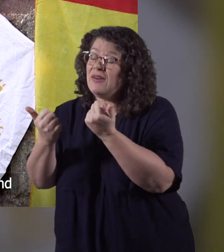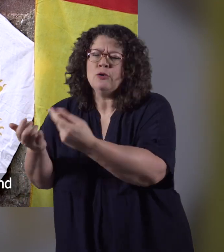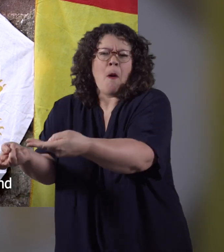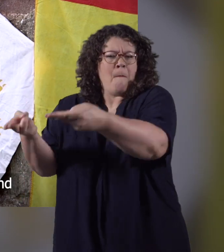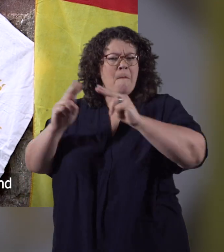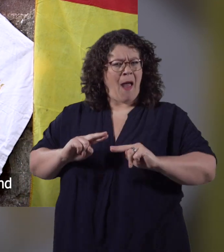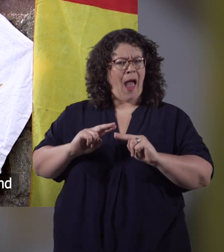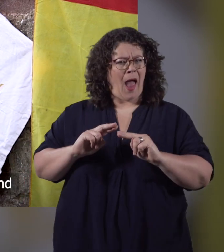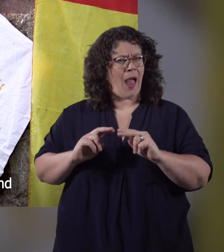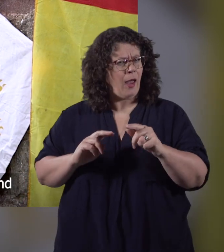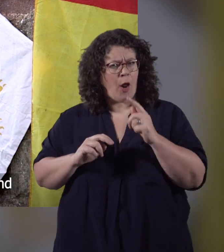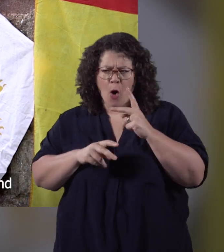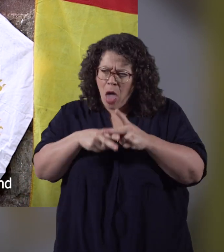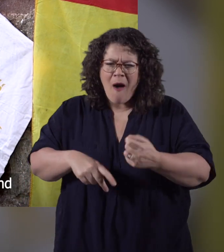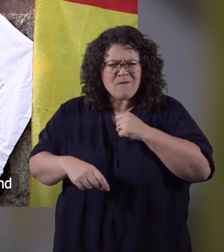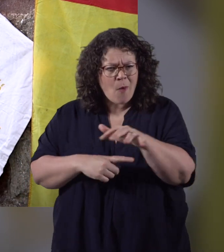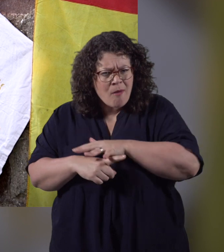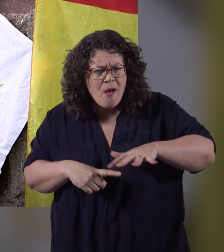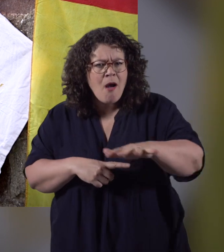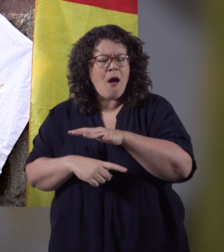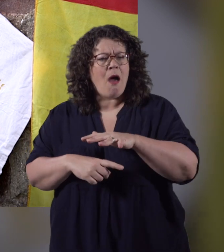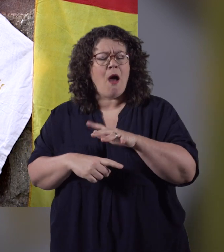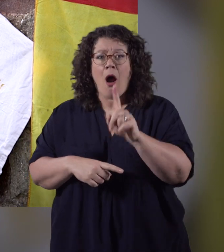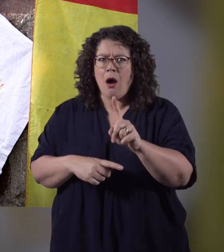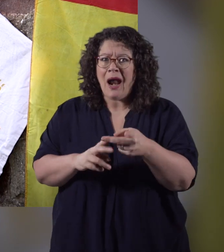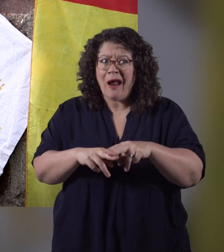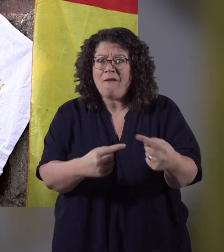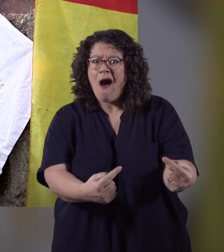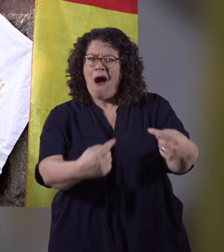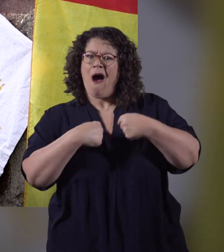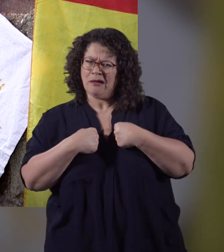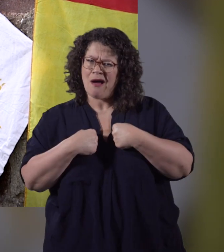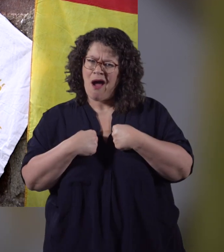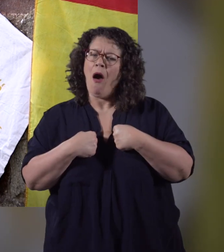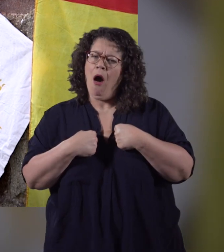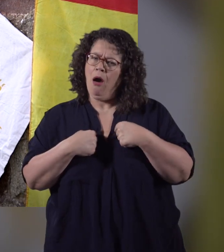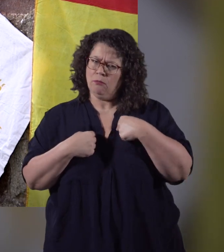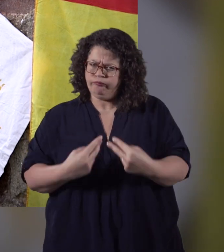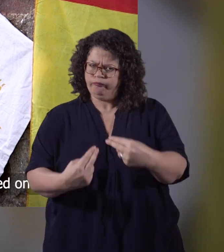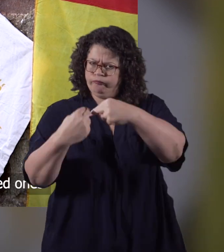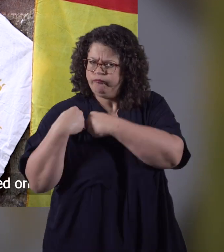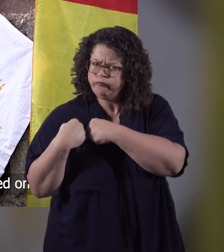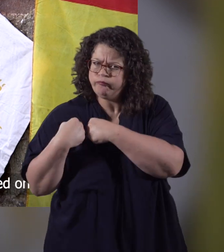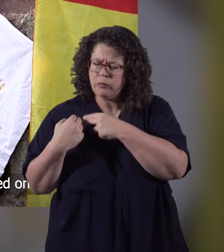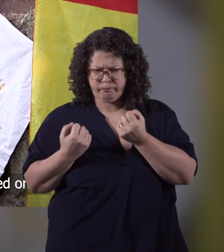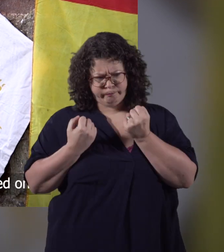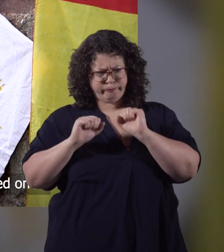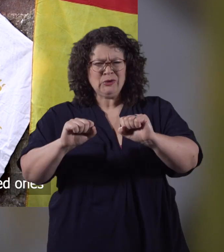free to return home to work the land, unless our homelands were under attack, of course. It would then be our duty